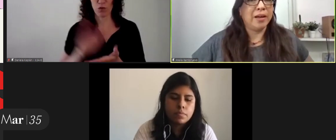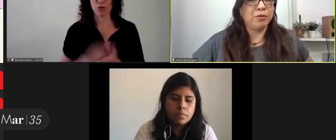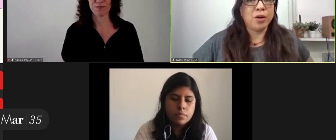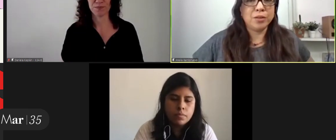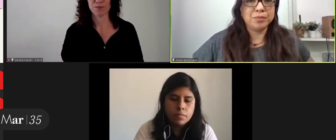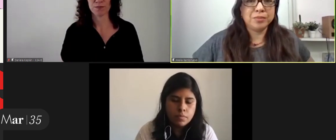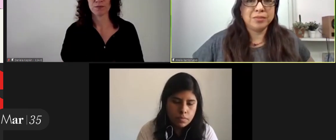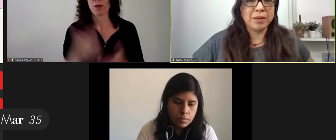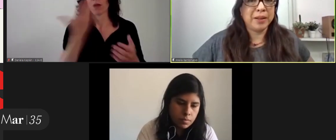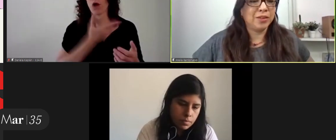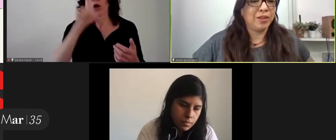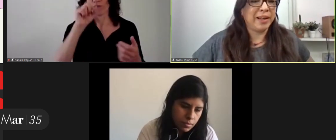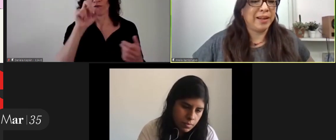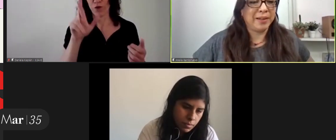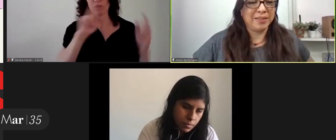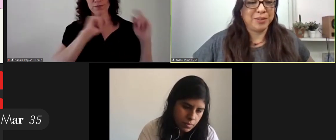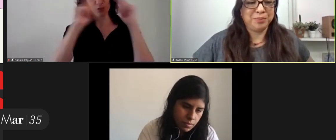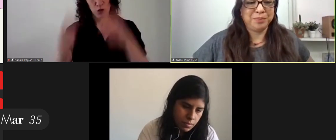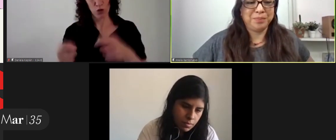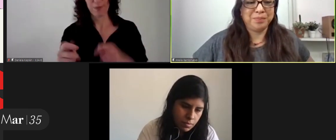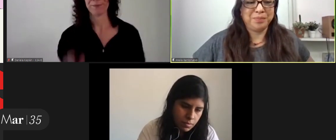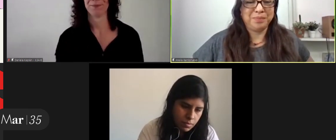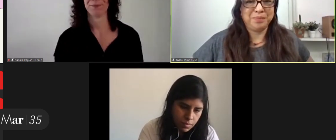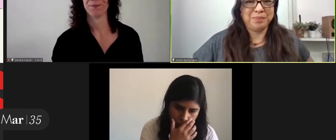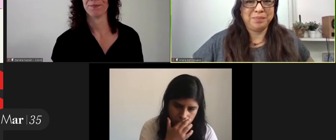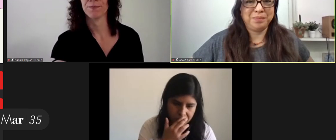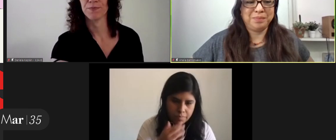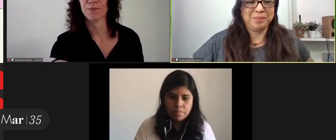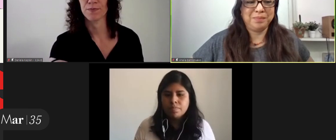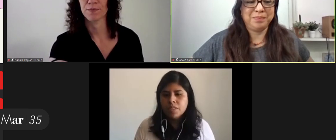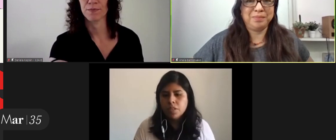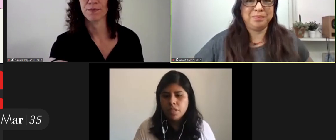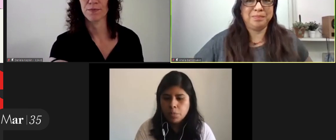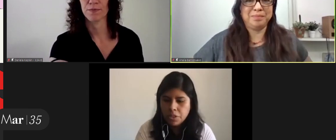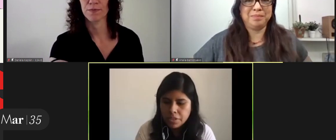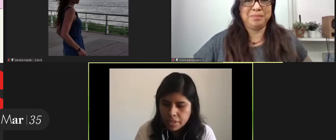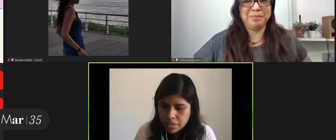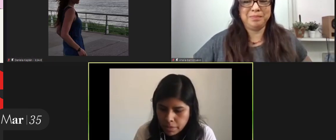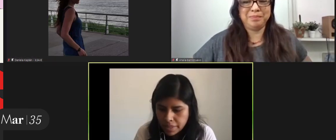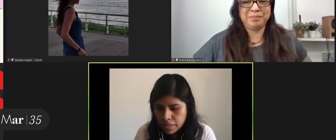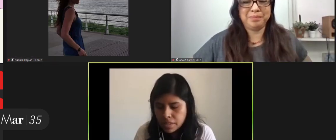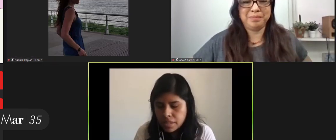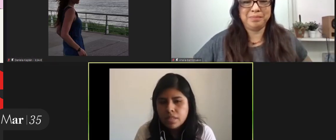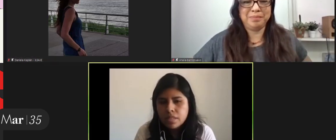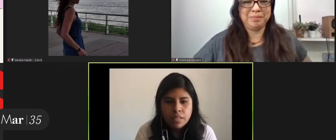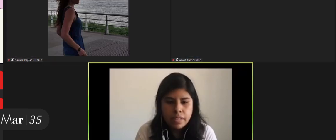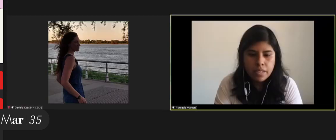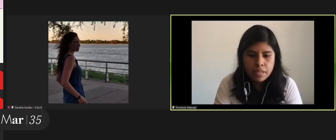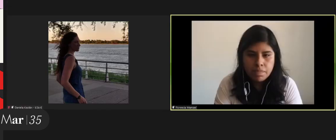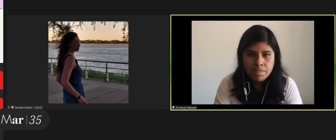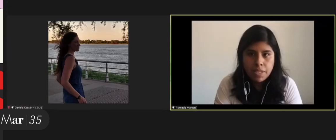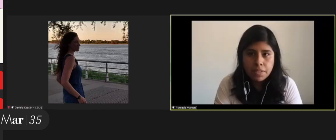flora you have the flora hello